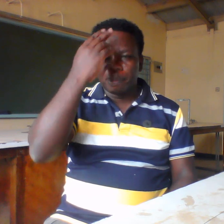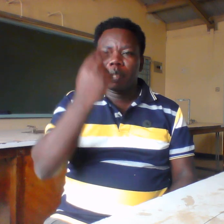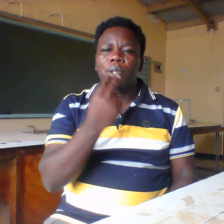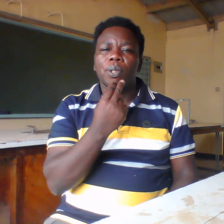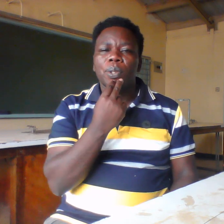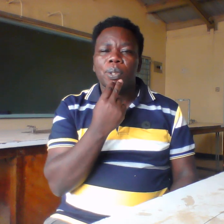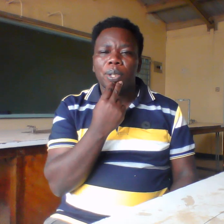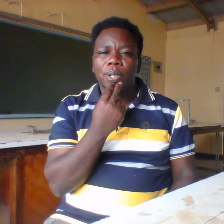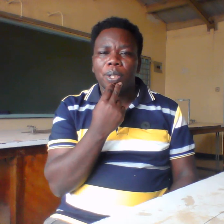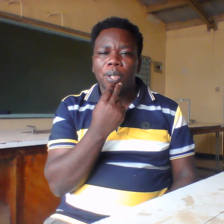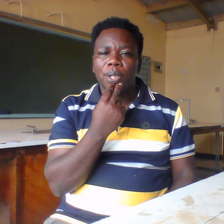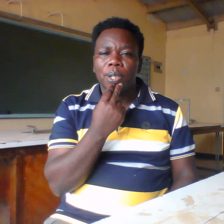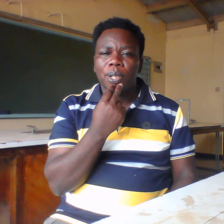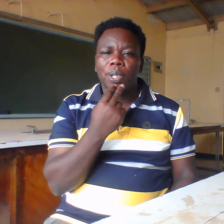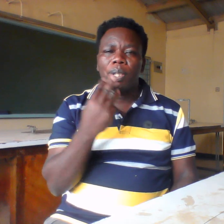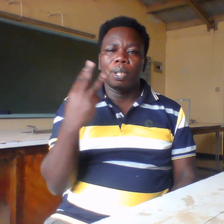wednesday